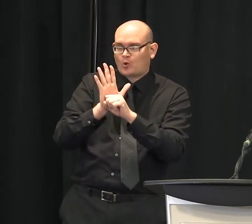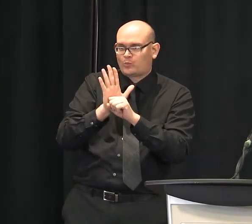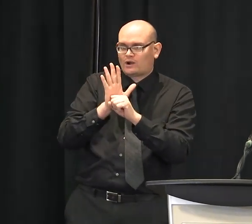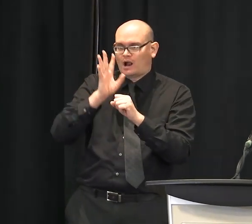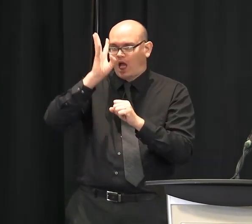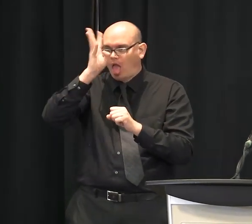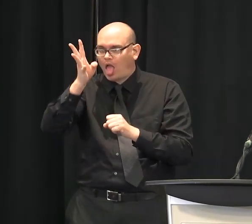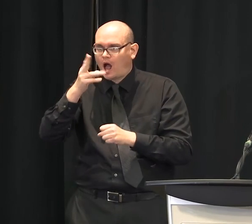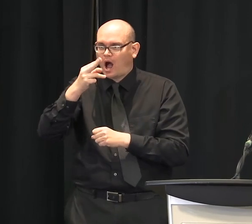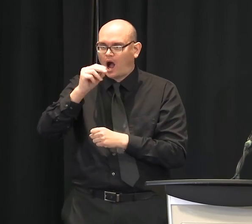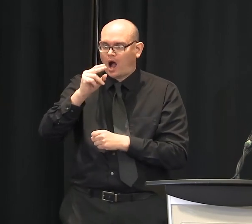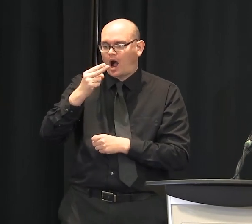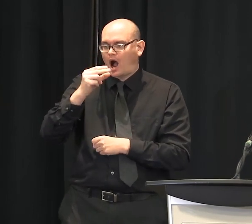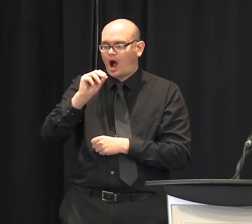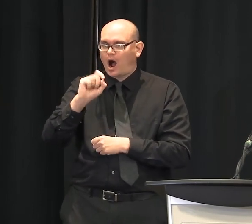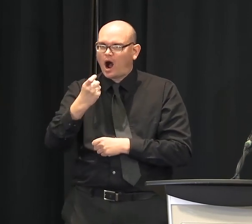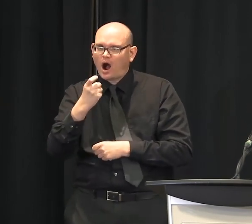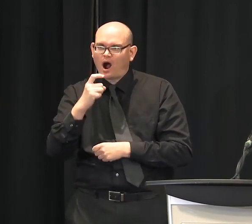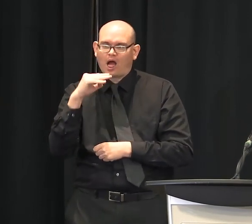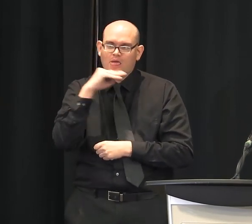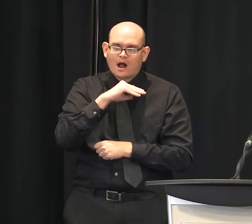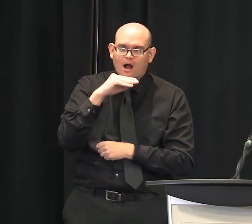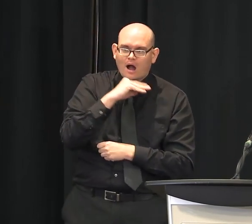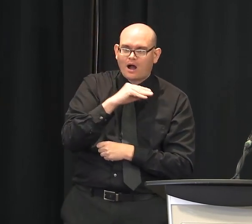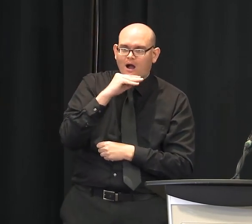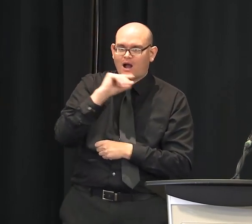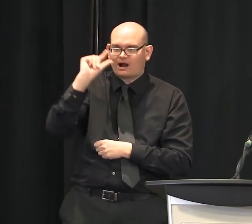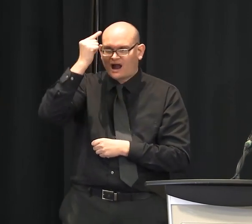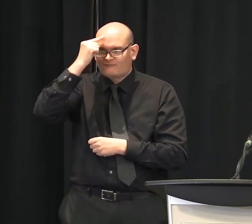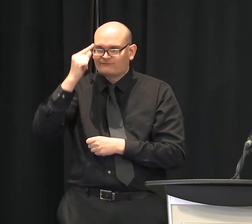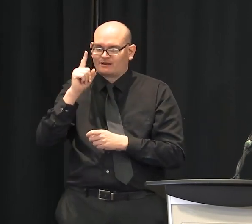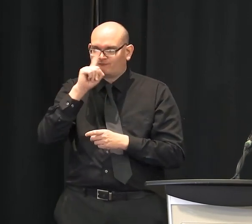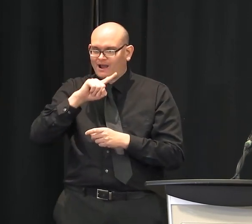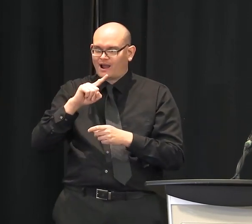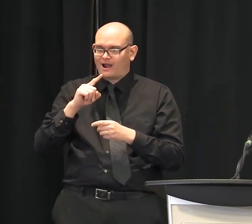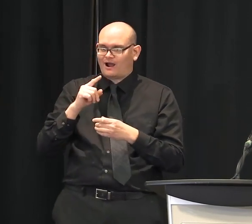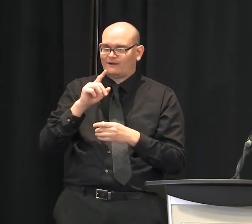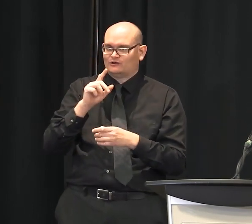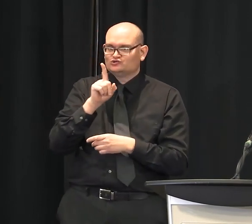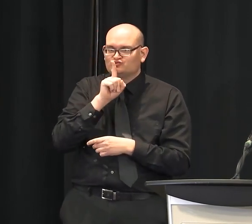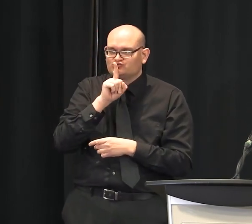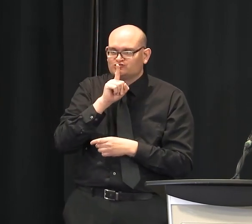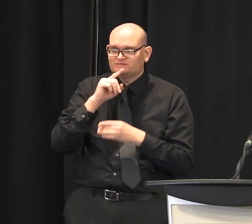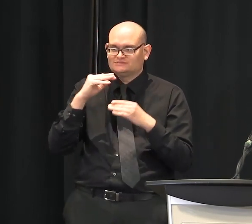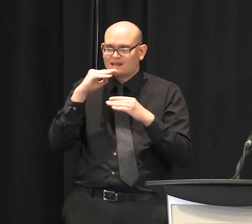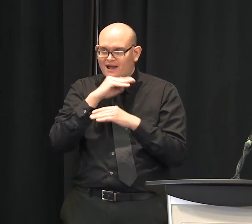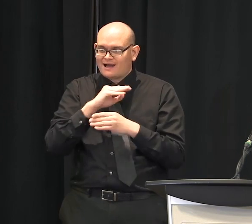life that would attest to the fact that this is real and we need to continue to be vigilant?